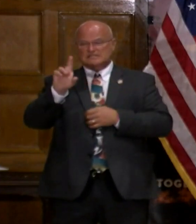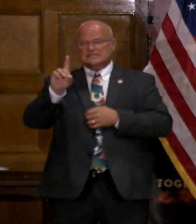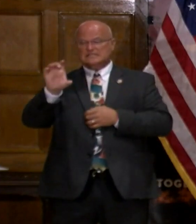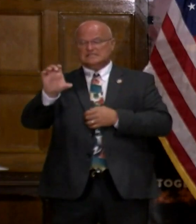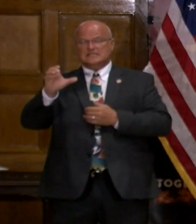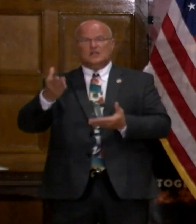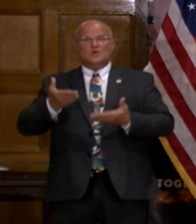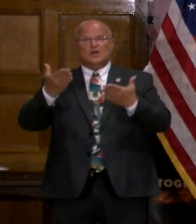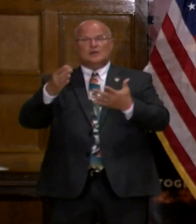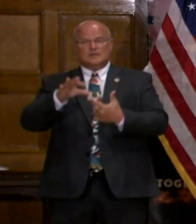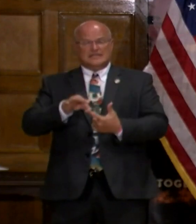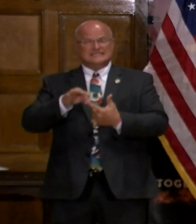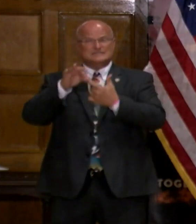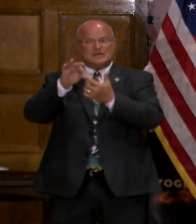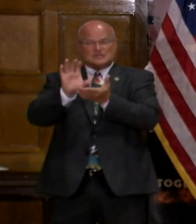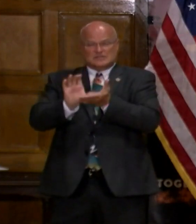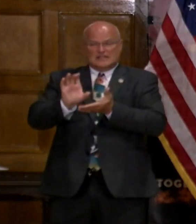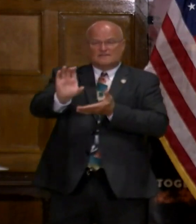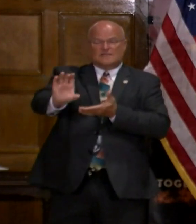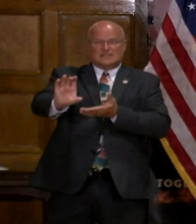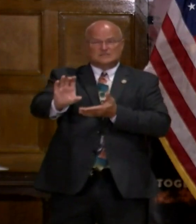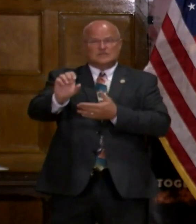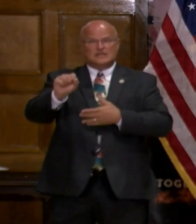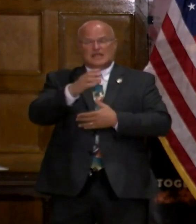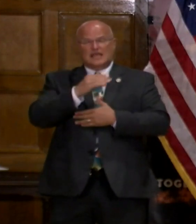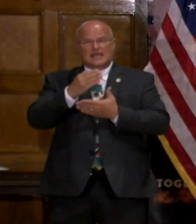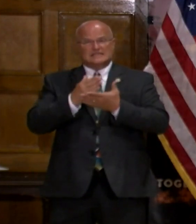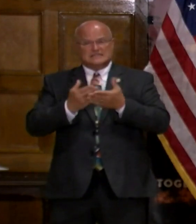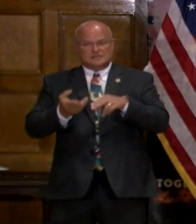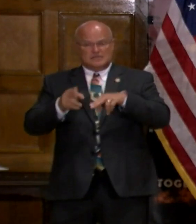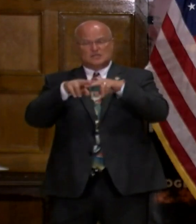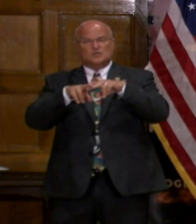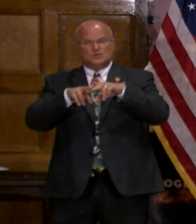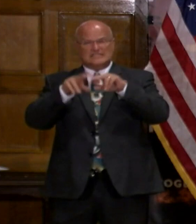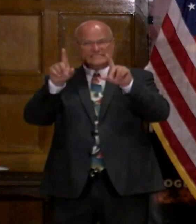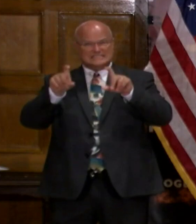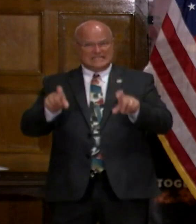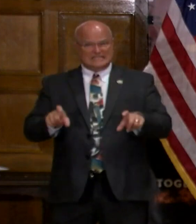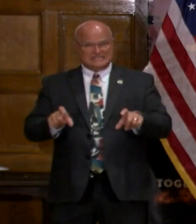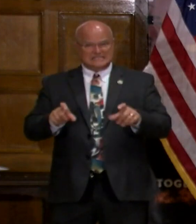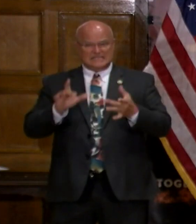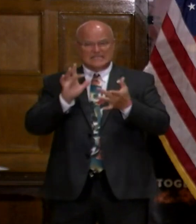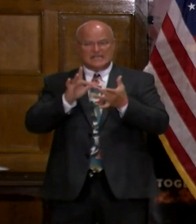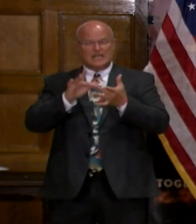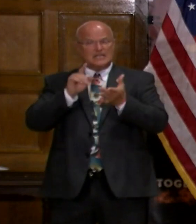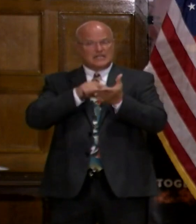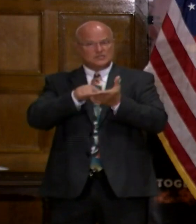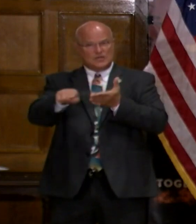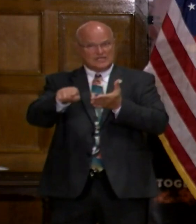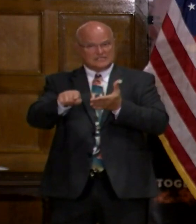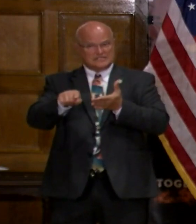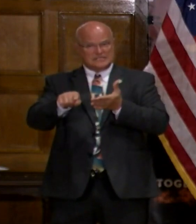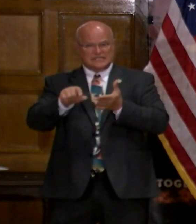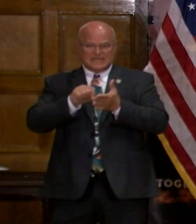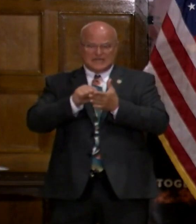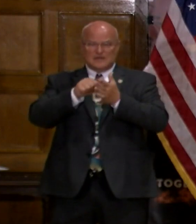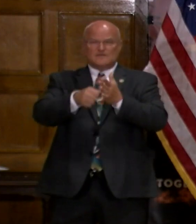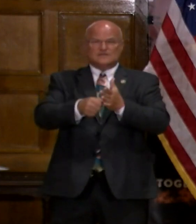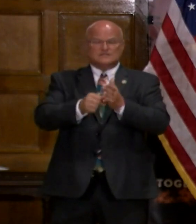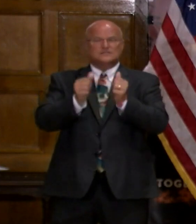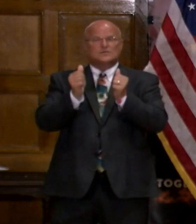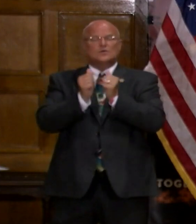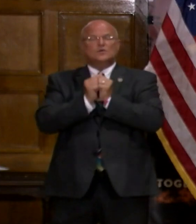special investment and some increased testing, contact tracing, and emphasis